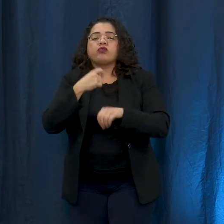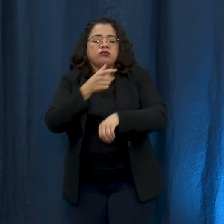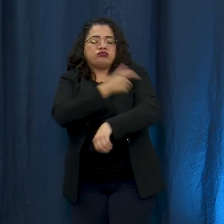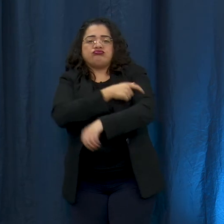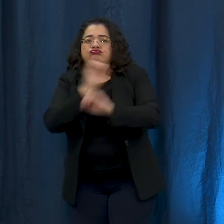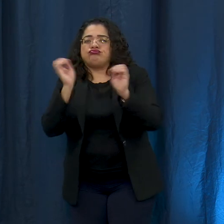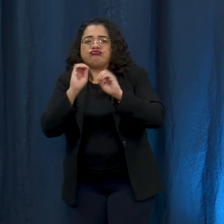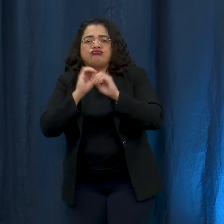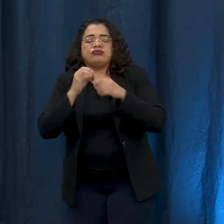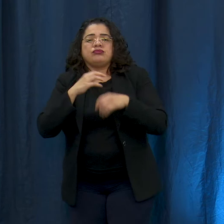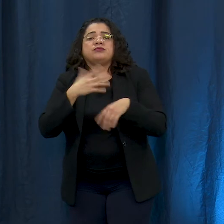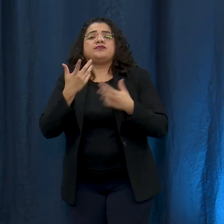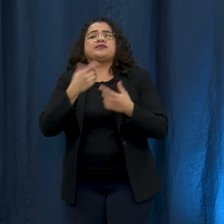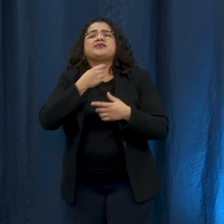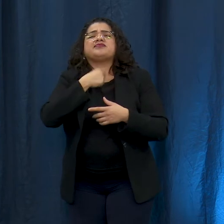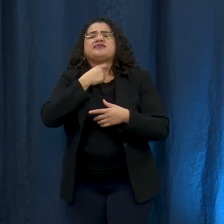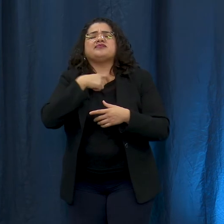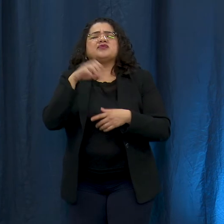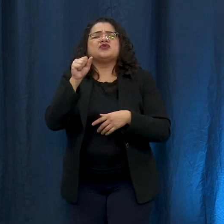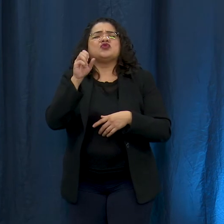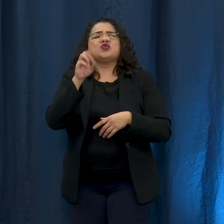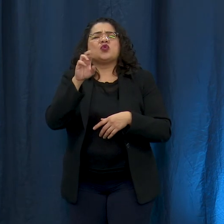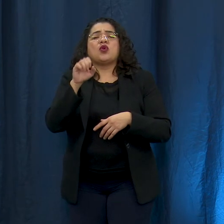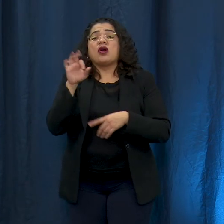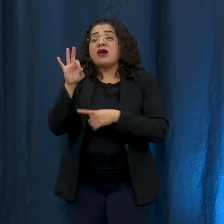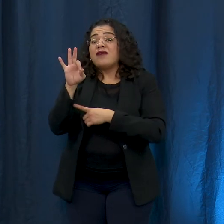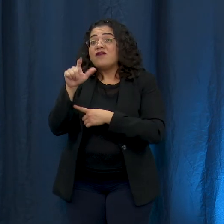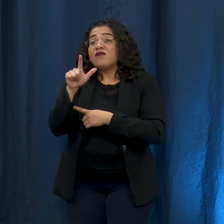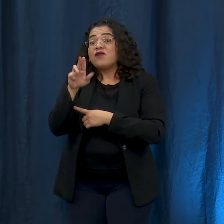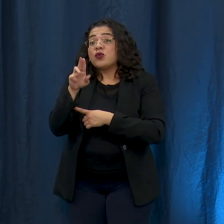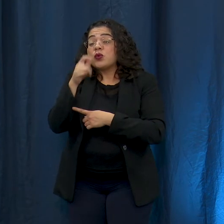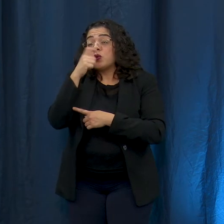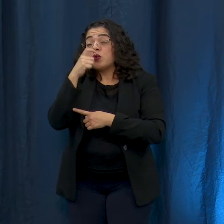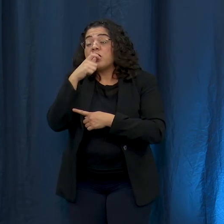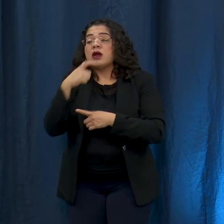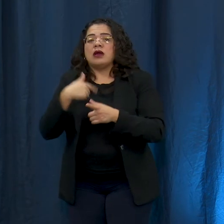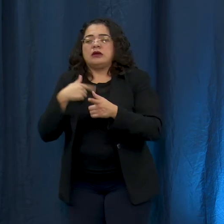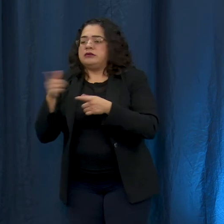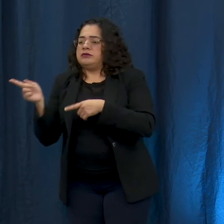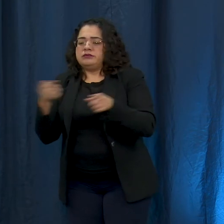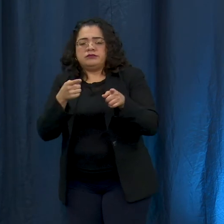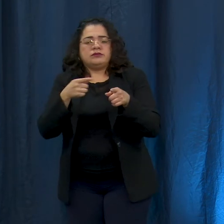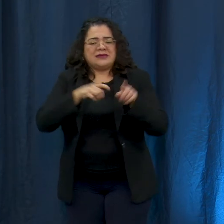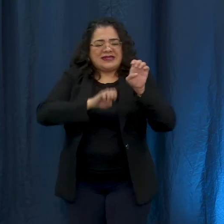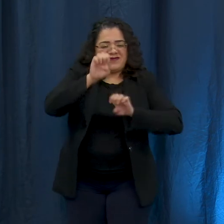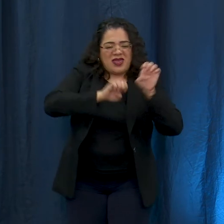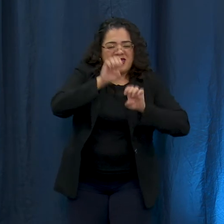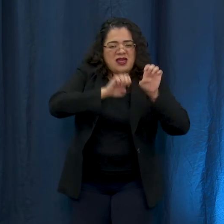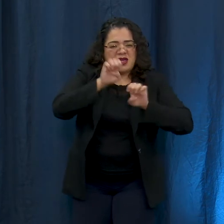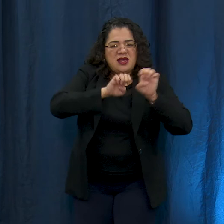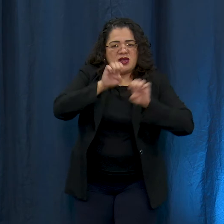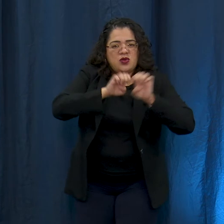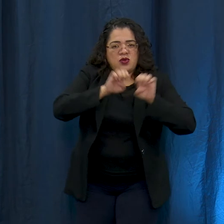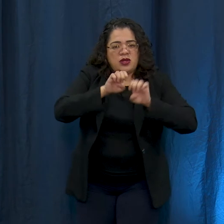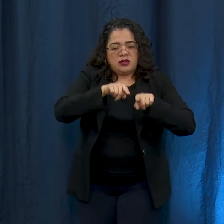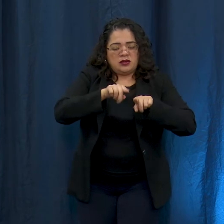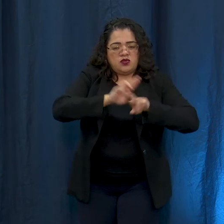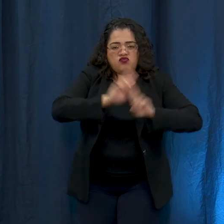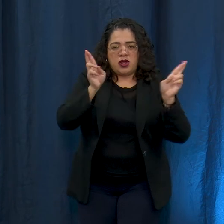sore throat, or similar flu-like symptoms are going to be evaluated on site and